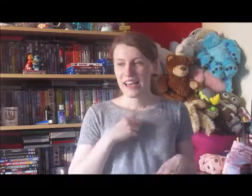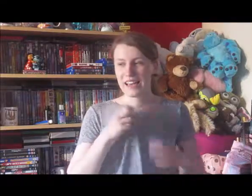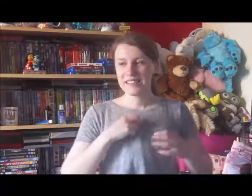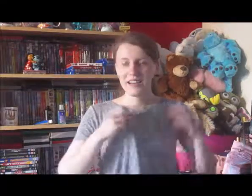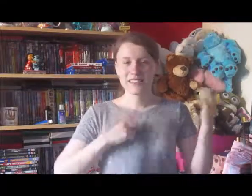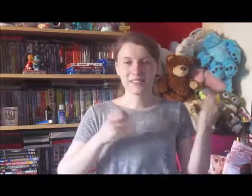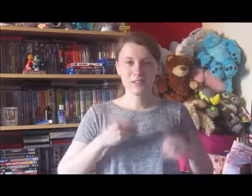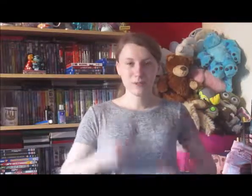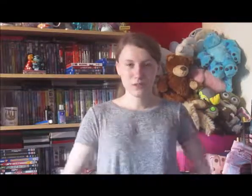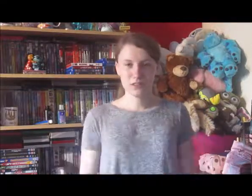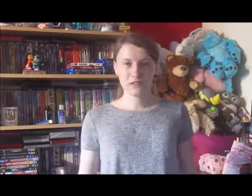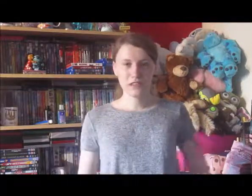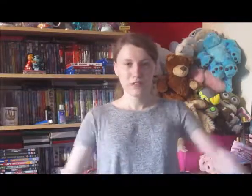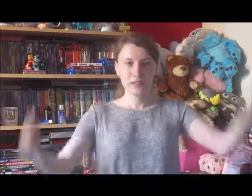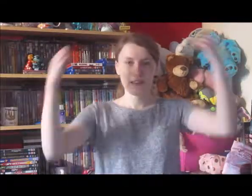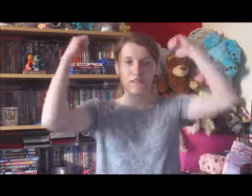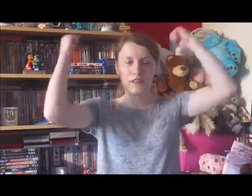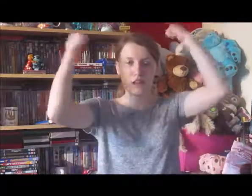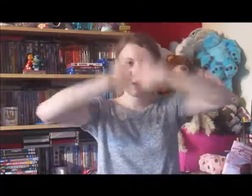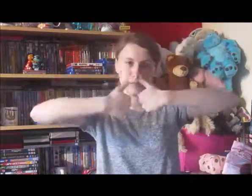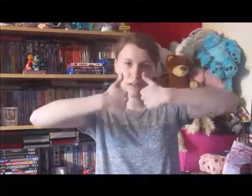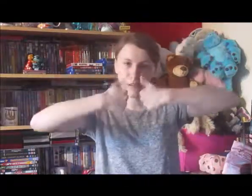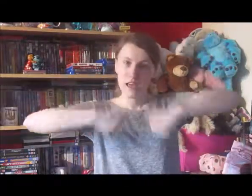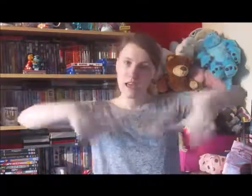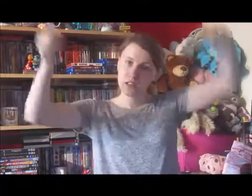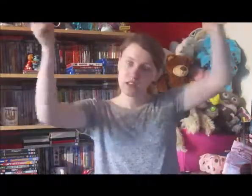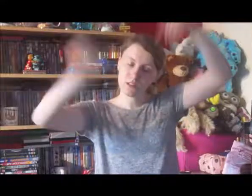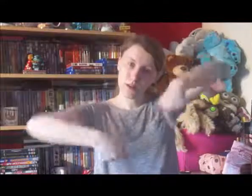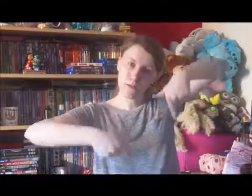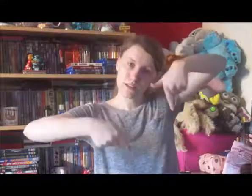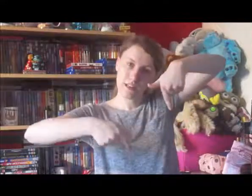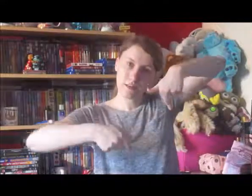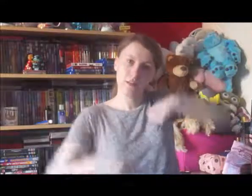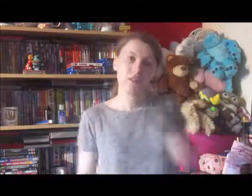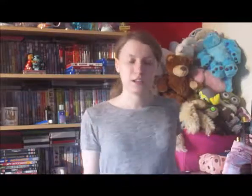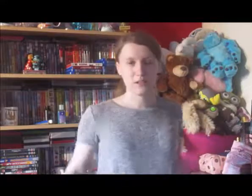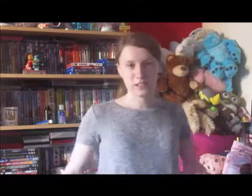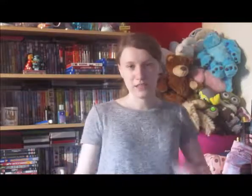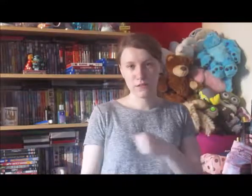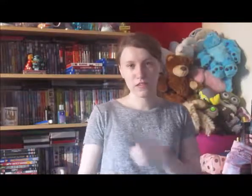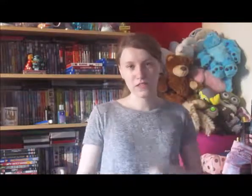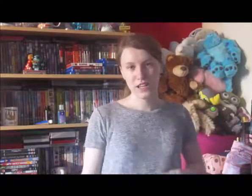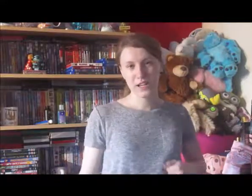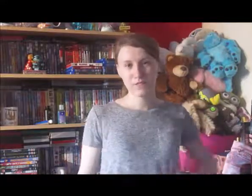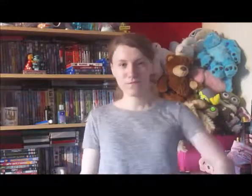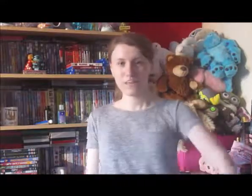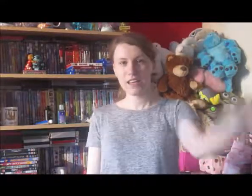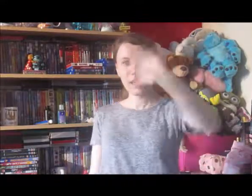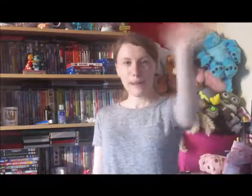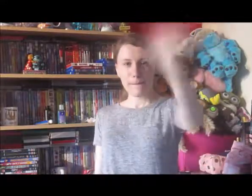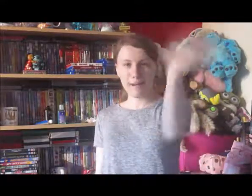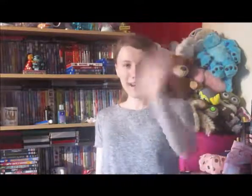And yeah, so I do hope you enjoyed this video. Give it a thumbs up, hit the subscribe button down below and I shall see you for the next video. Bye!